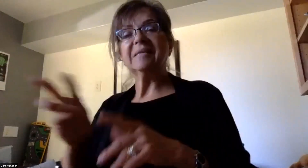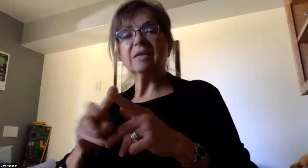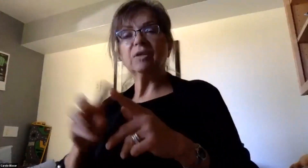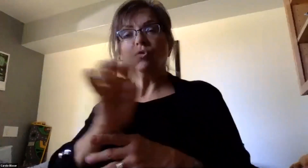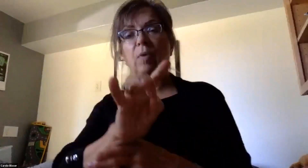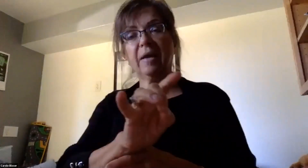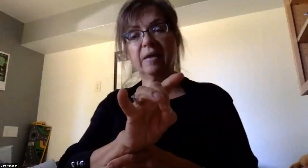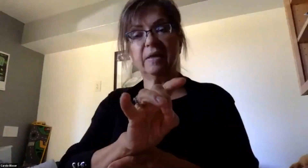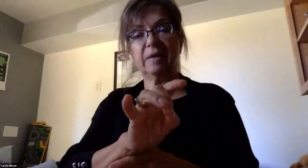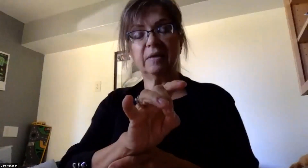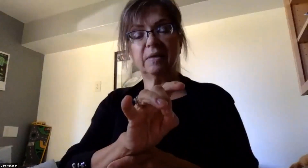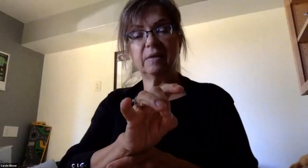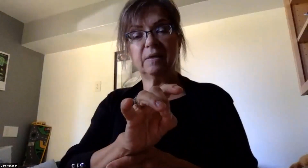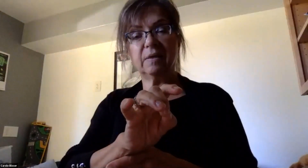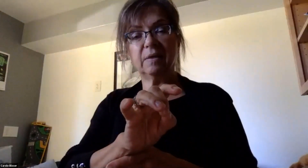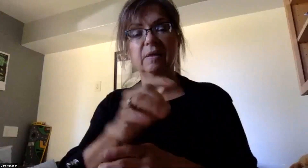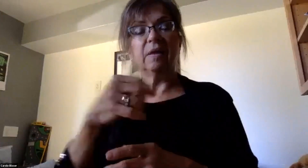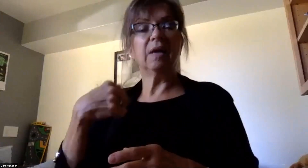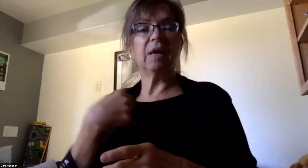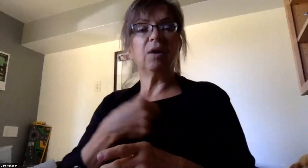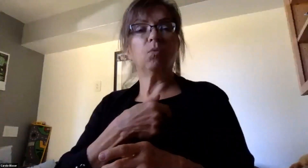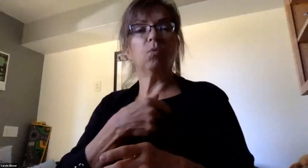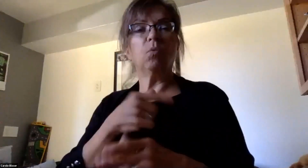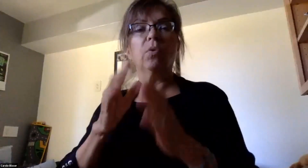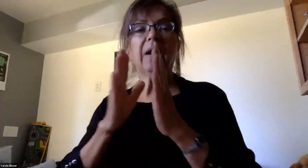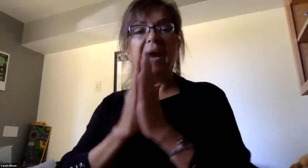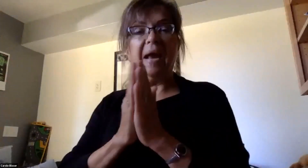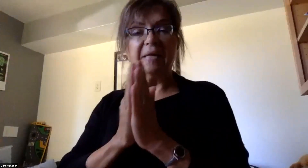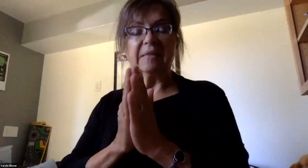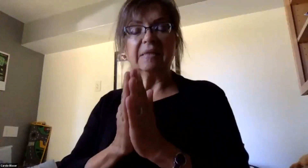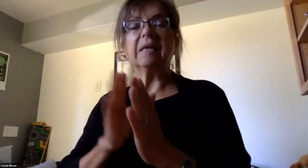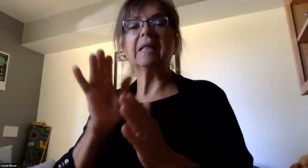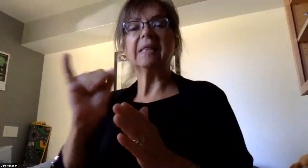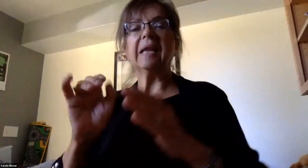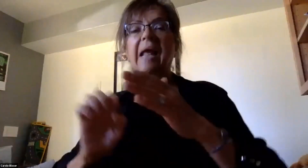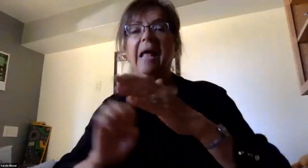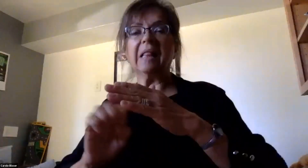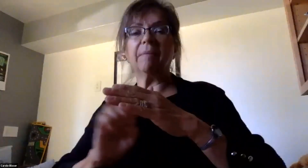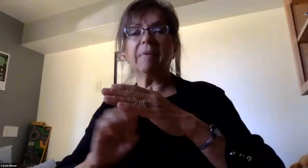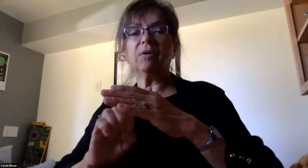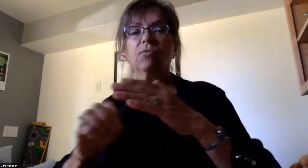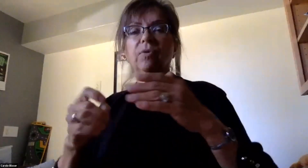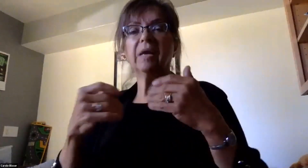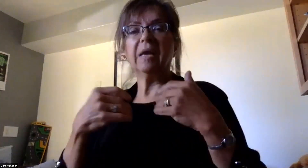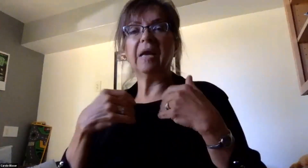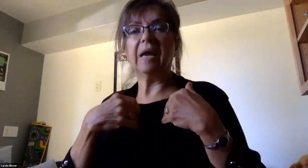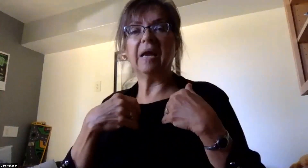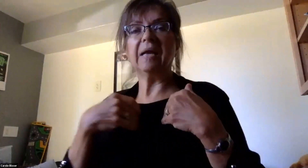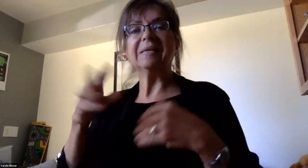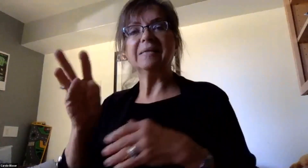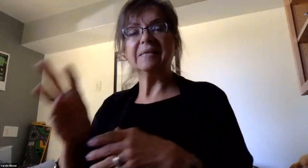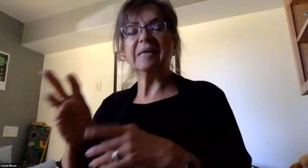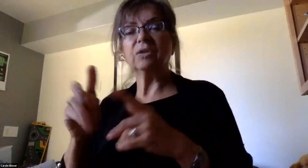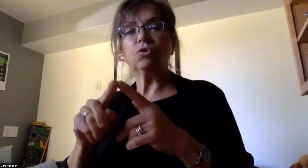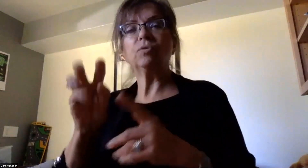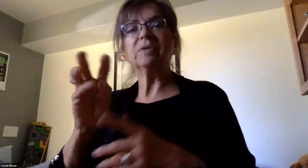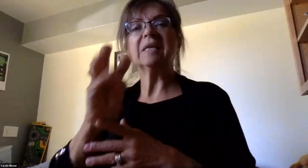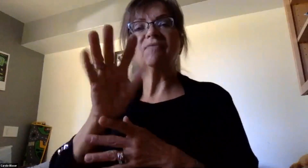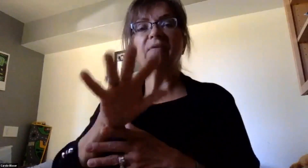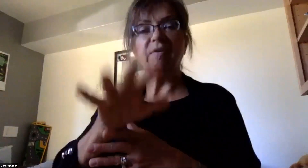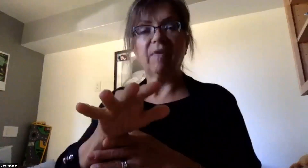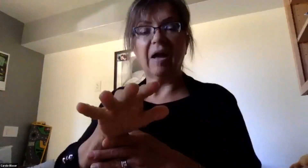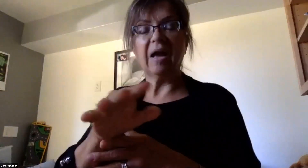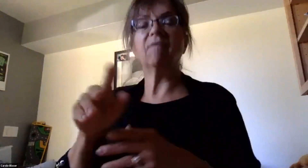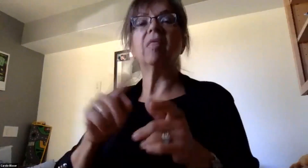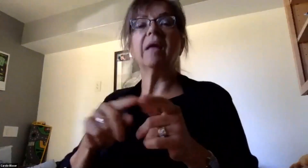.m. And we are asking that elementary has the approximately 6 o'clock to 6.55 and then we'll do